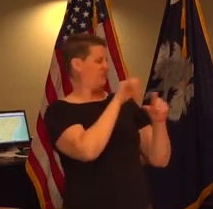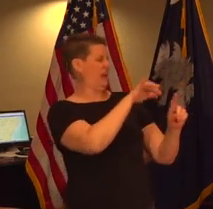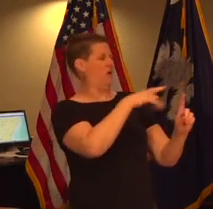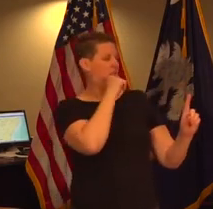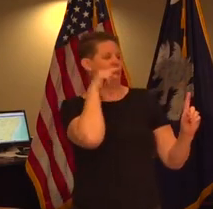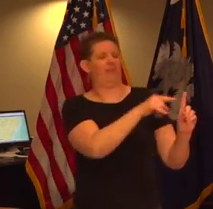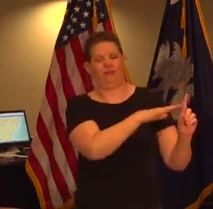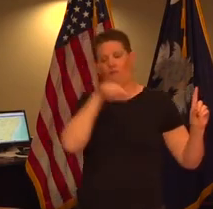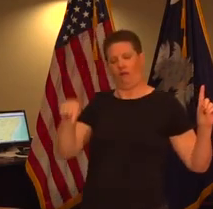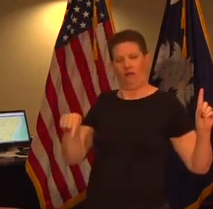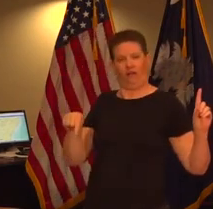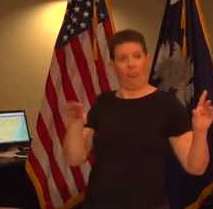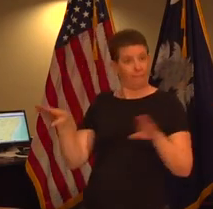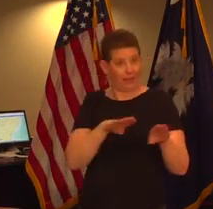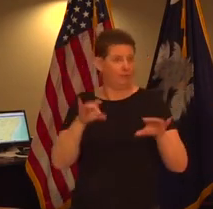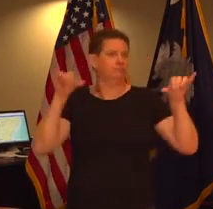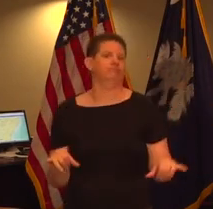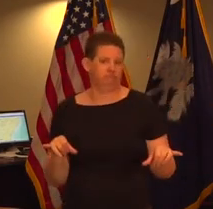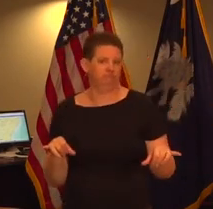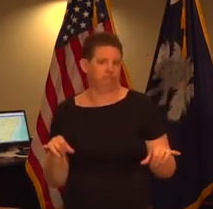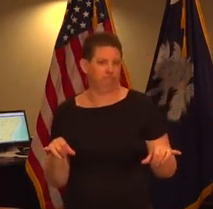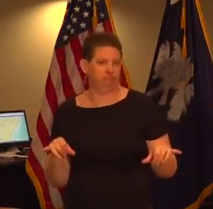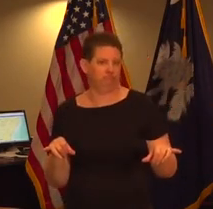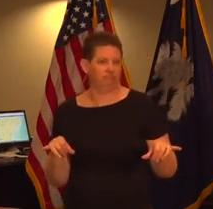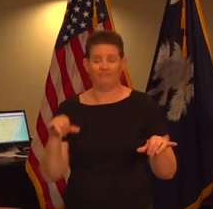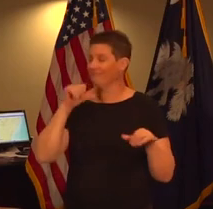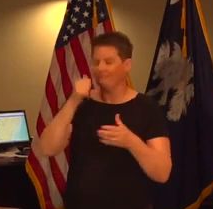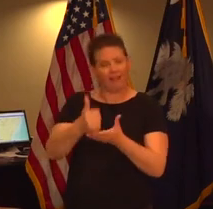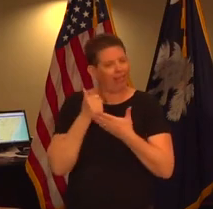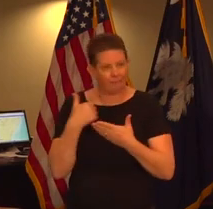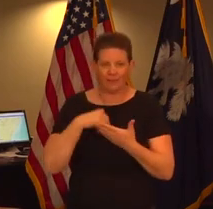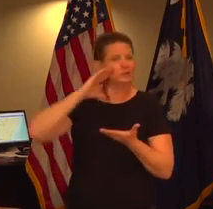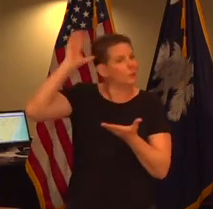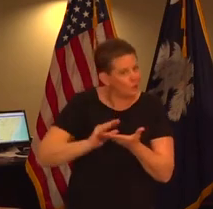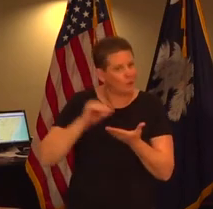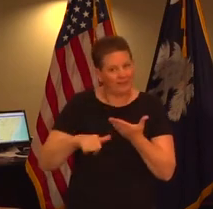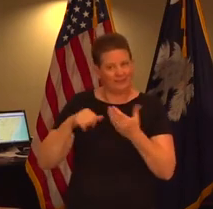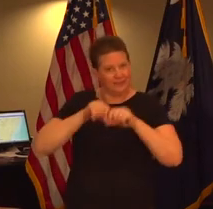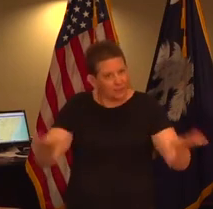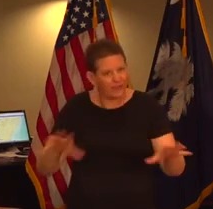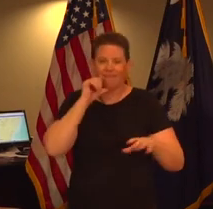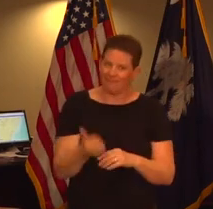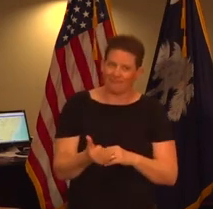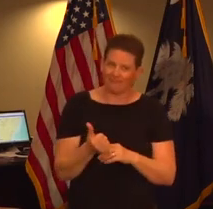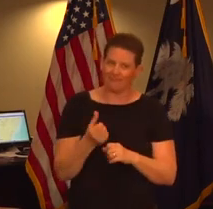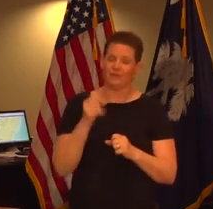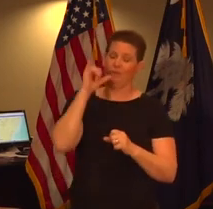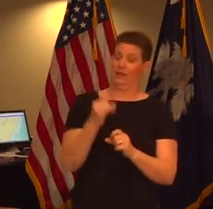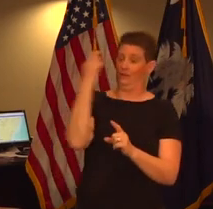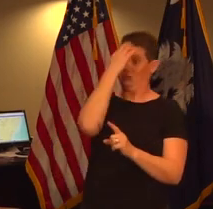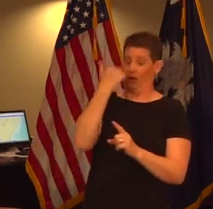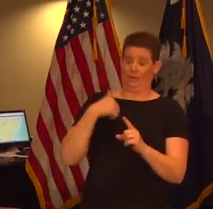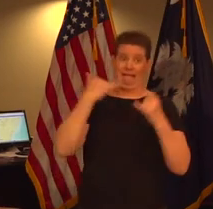then they don't change their behavior that doesn't help us with public health measures to prevent disease and that's why we are in a community